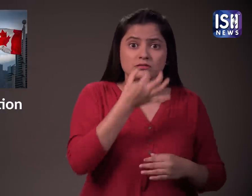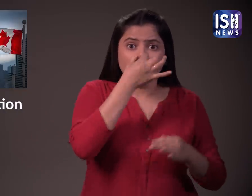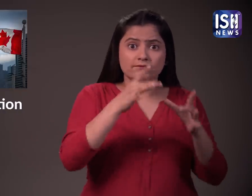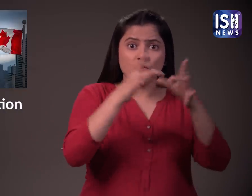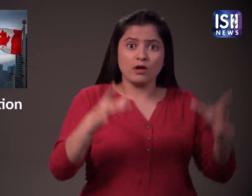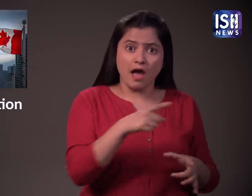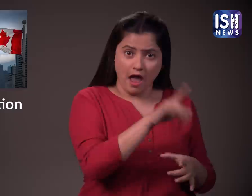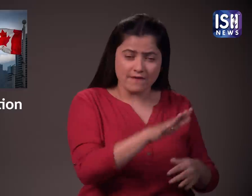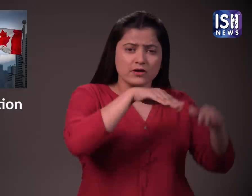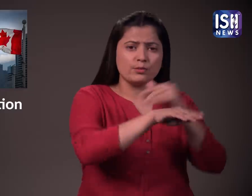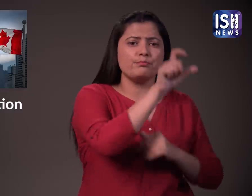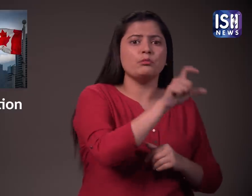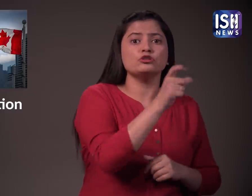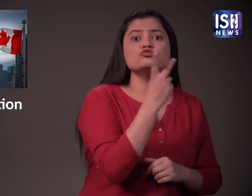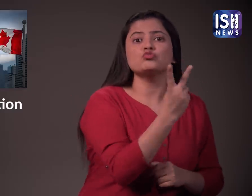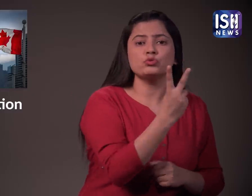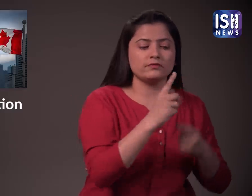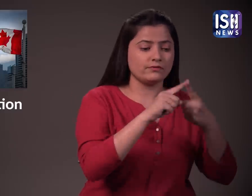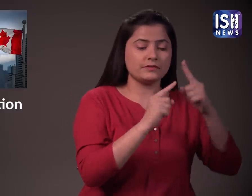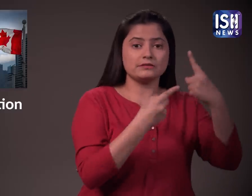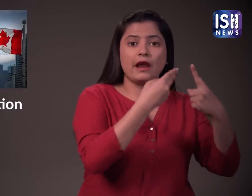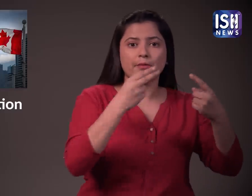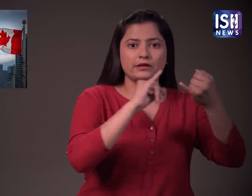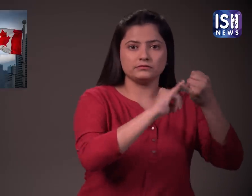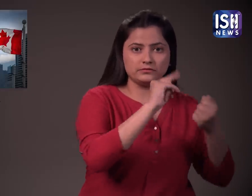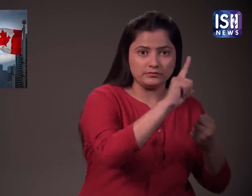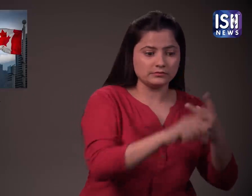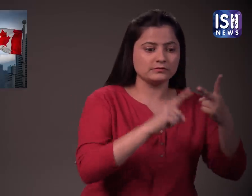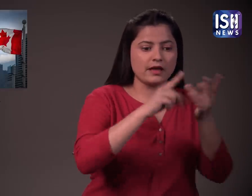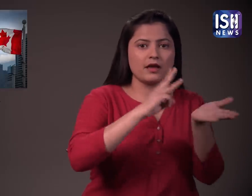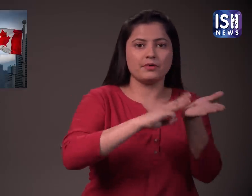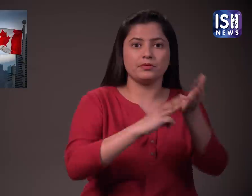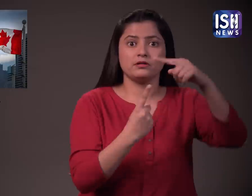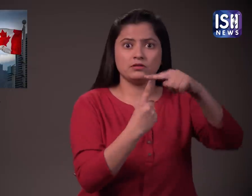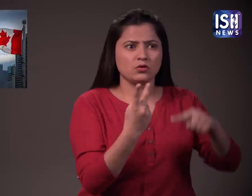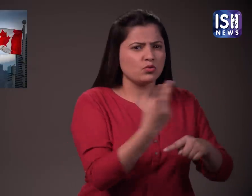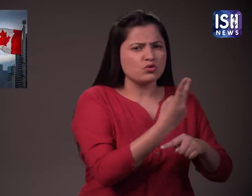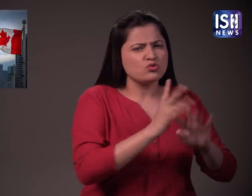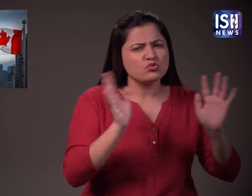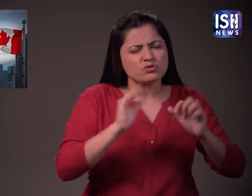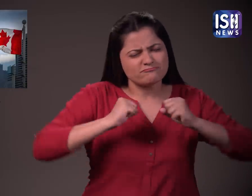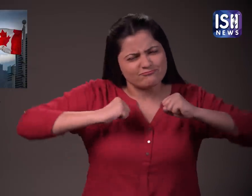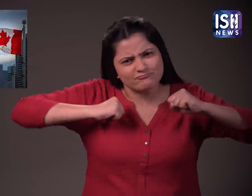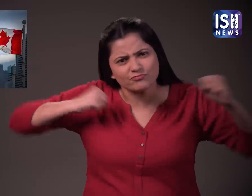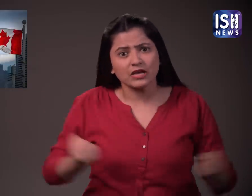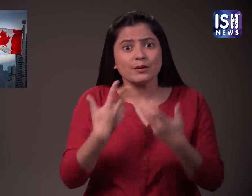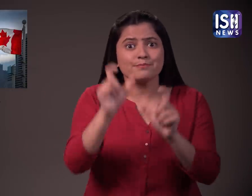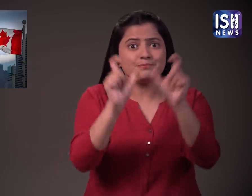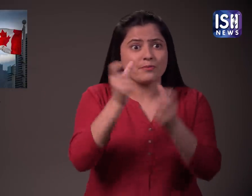Laghari and Meir Muzaffar Talpur for the Sindhi Foundation. Pat Sir said these two people have very heart